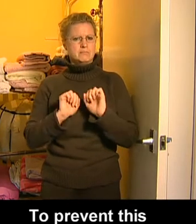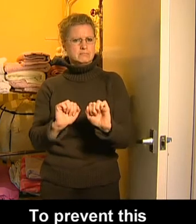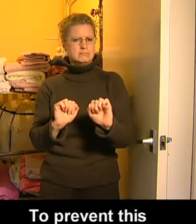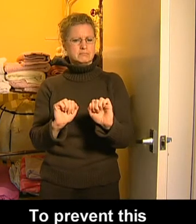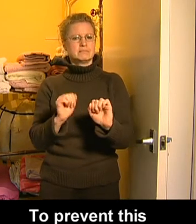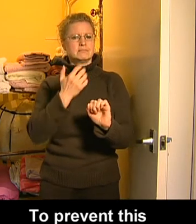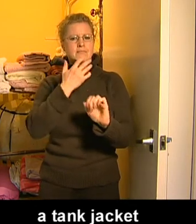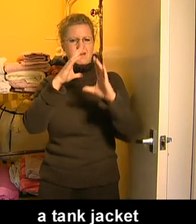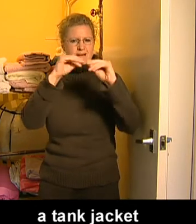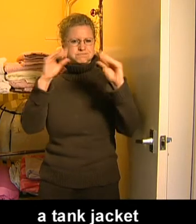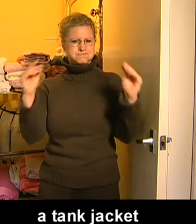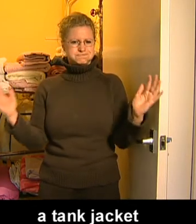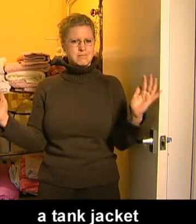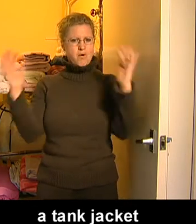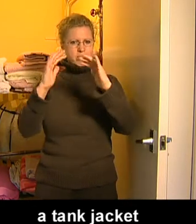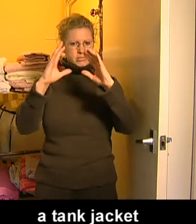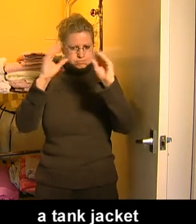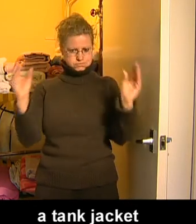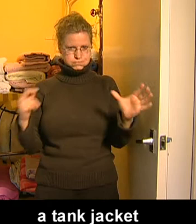To prevent this, a tank jacket needs to be fitted.